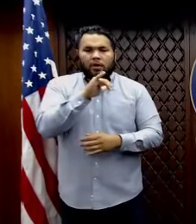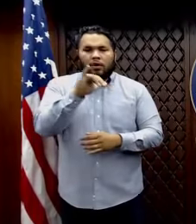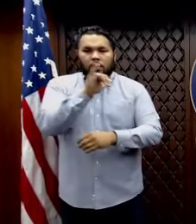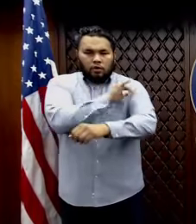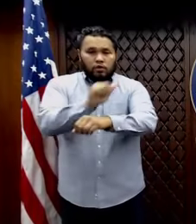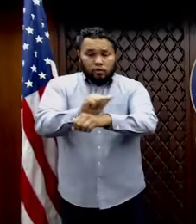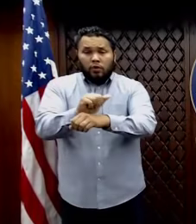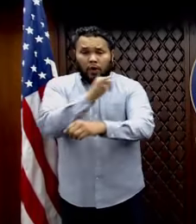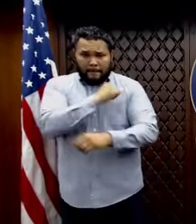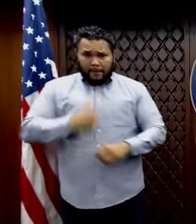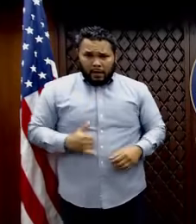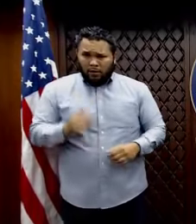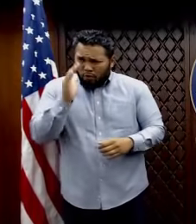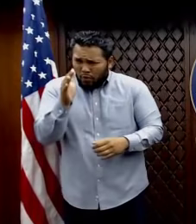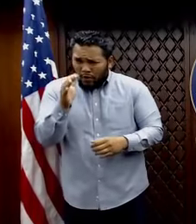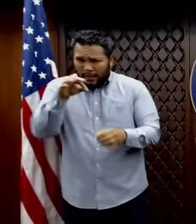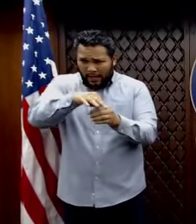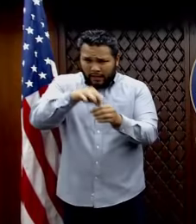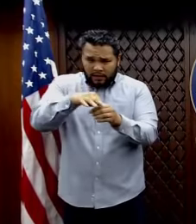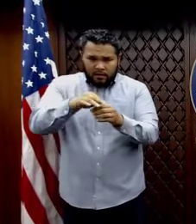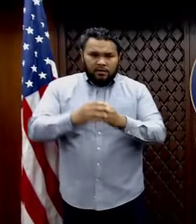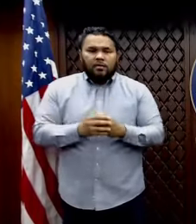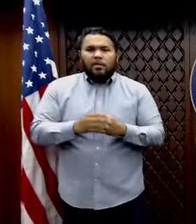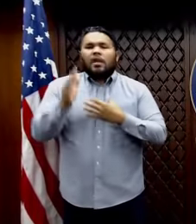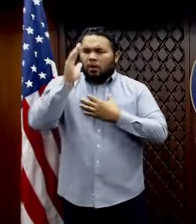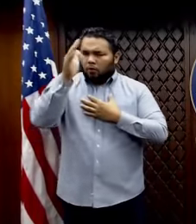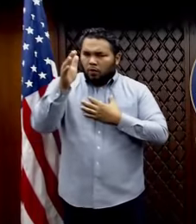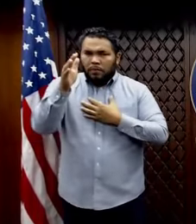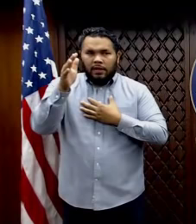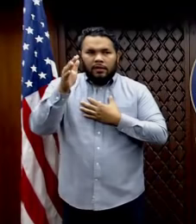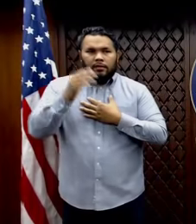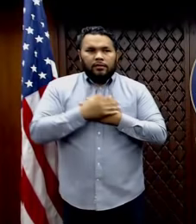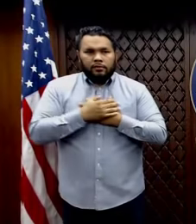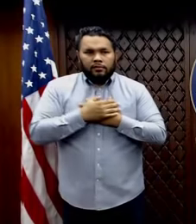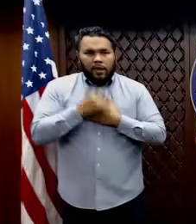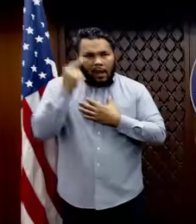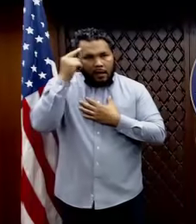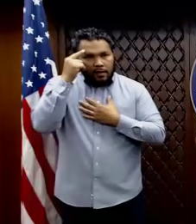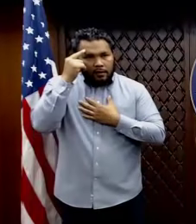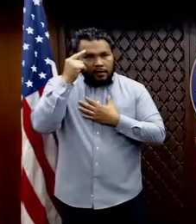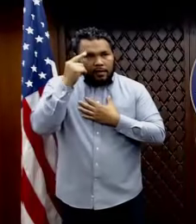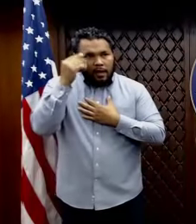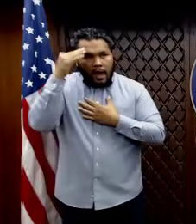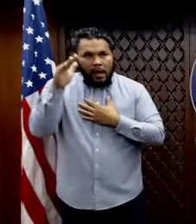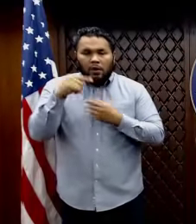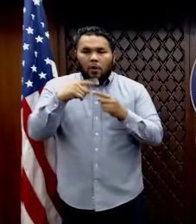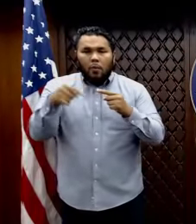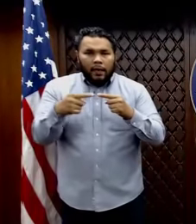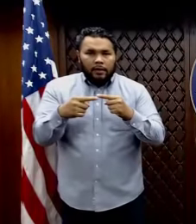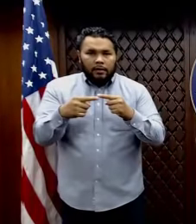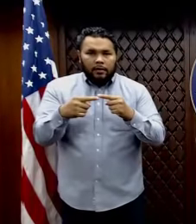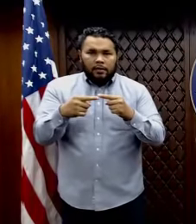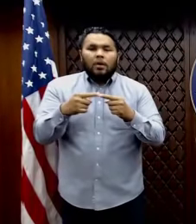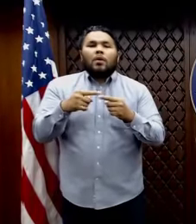are, will there be an election? Uh, there will be. Um, I think we, I don't know when we, when it was